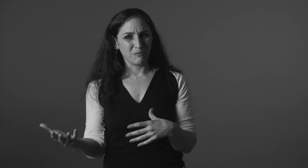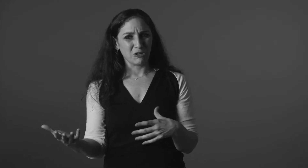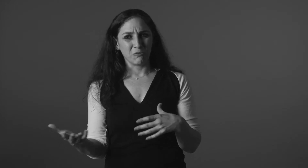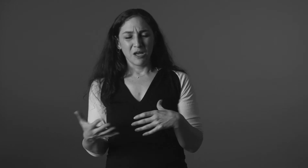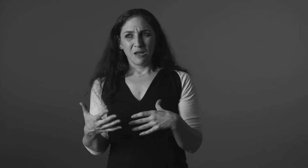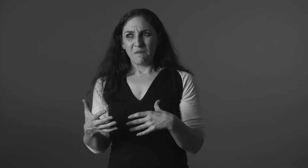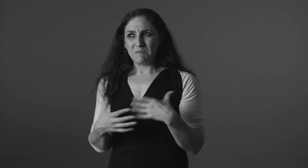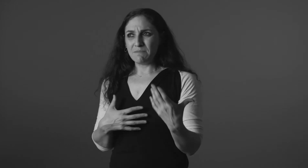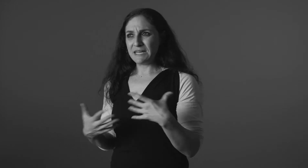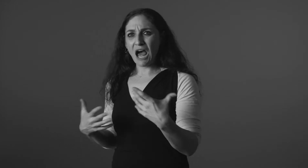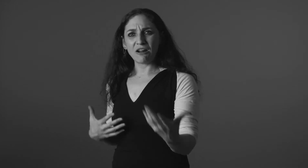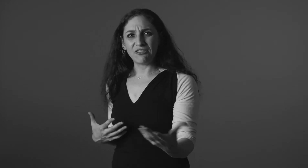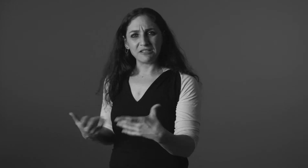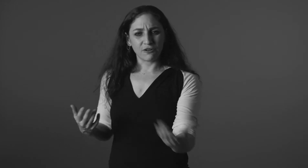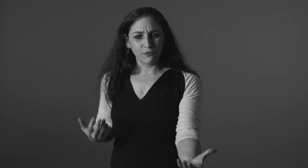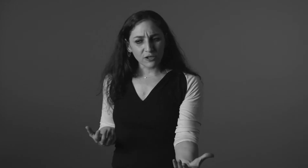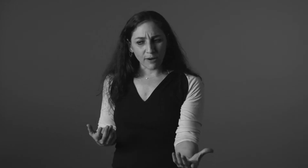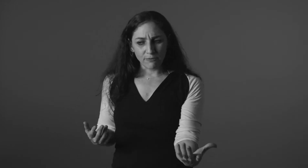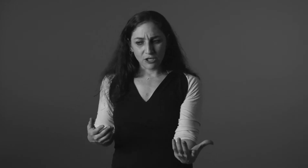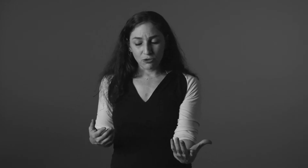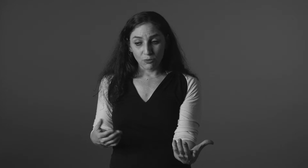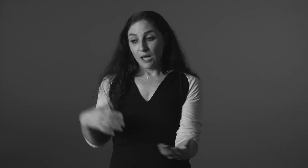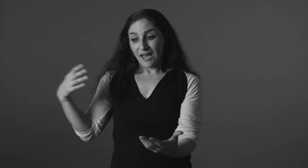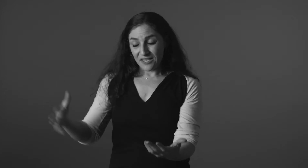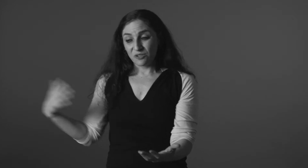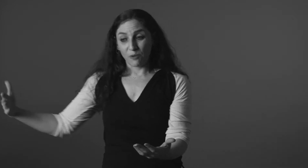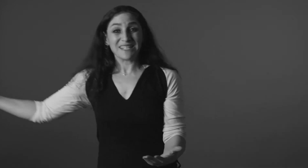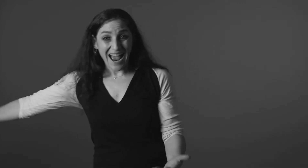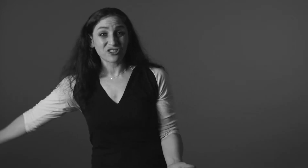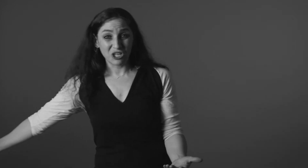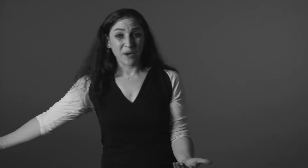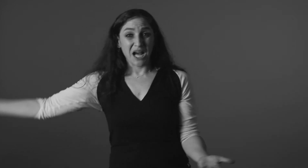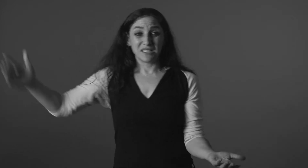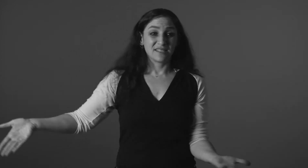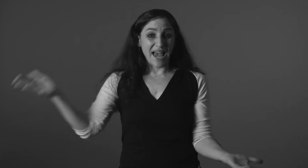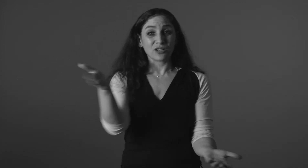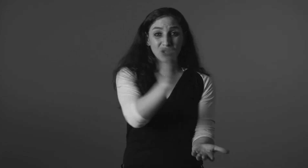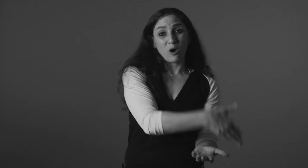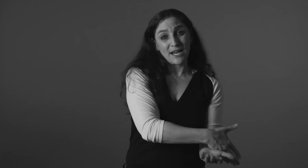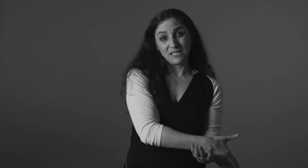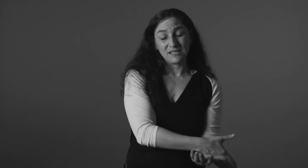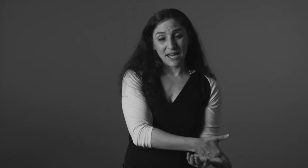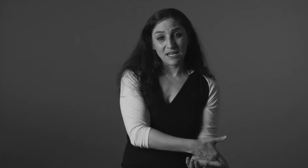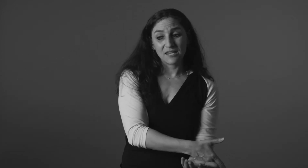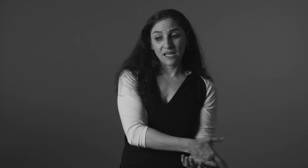you know, me be not authentic or forthright with you. And this is what was actually going on. And this is actually why I didn't say anything.